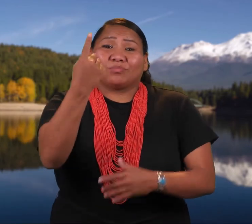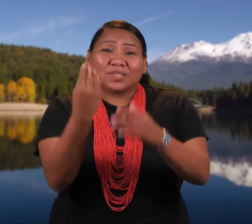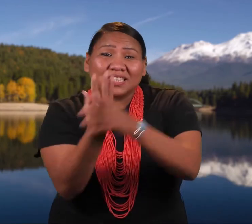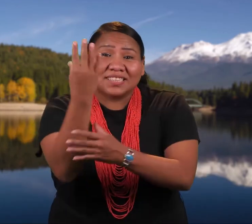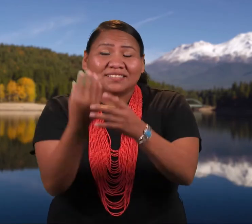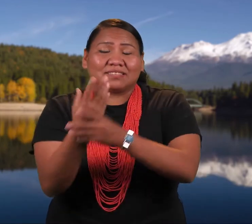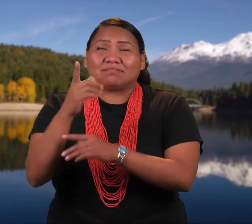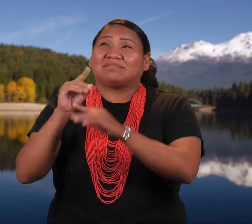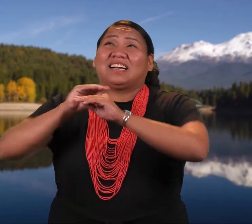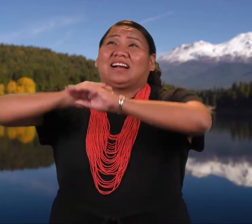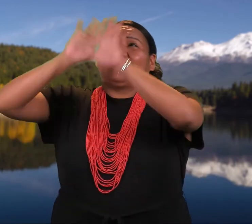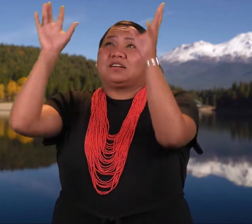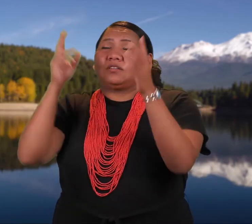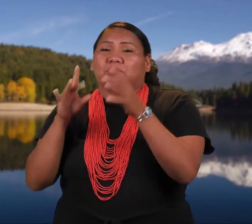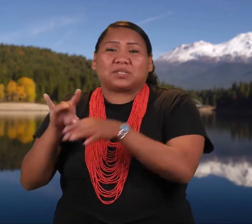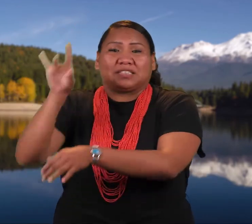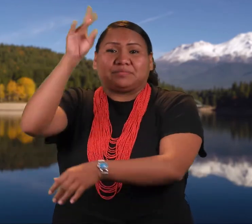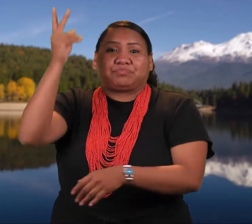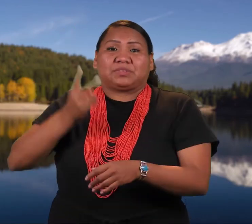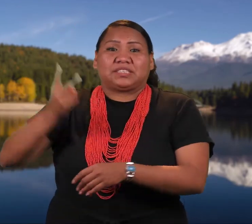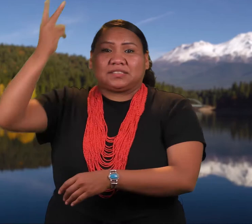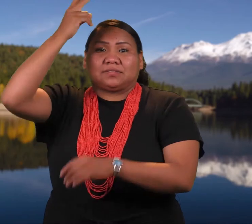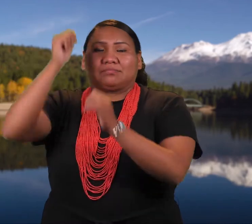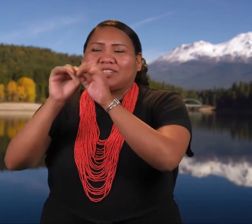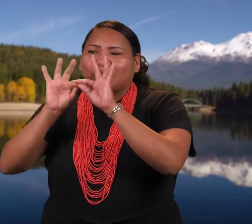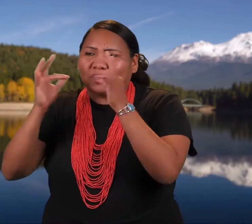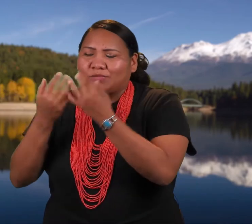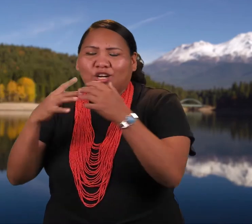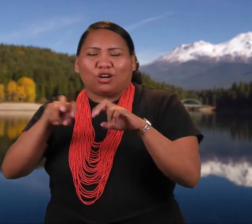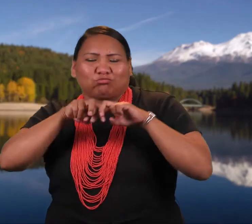on the fire, sparks would fly up and the earth would tremble.